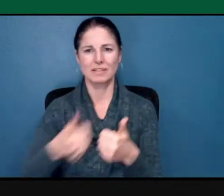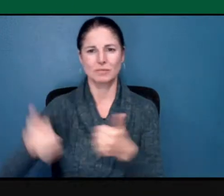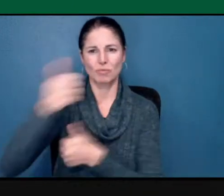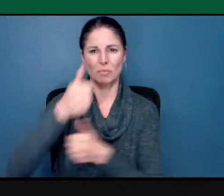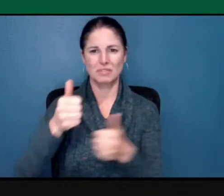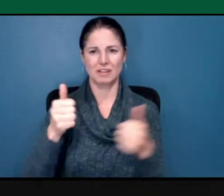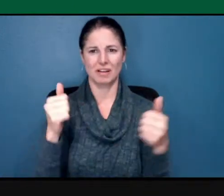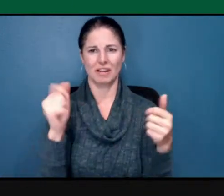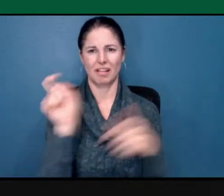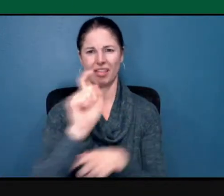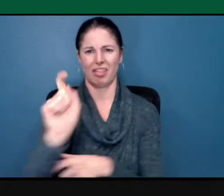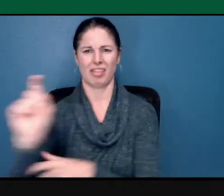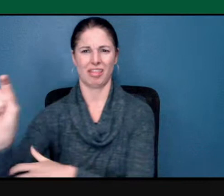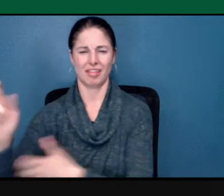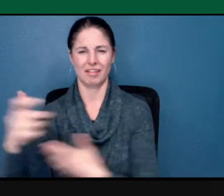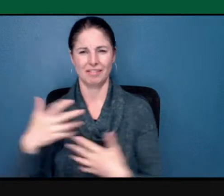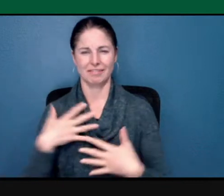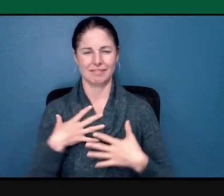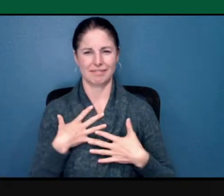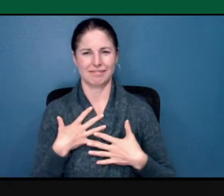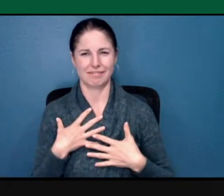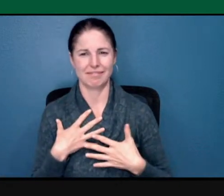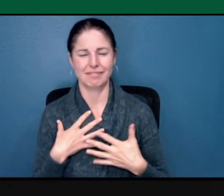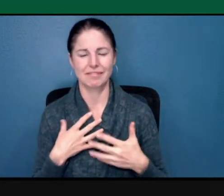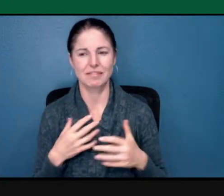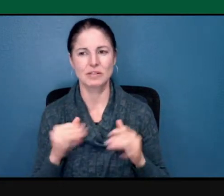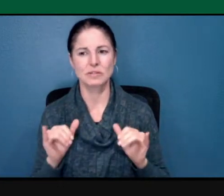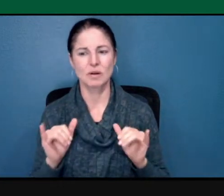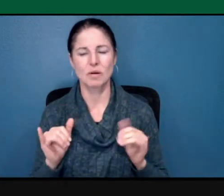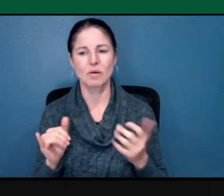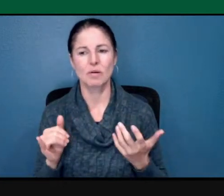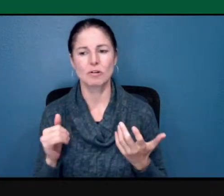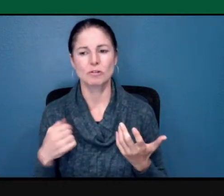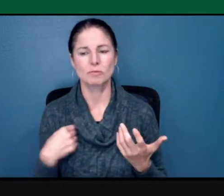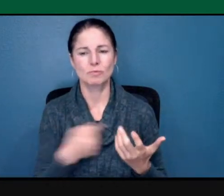So we decided we have to be reactive.